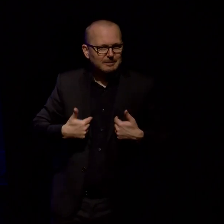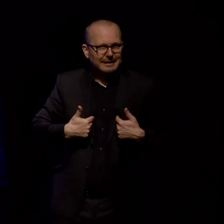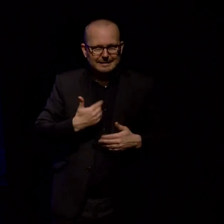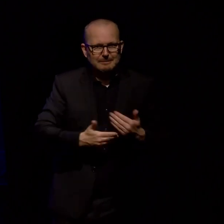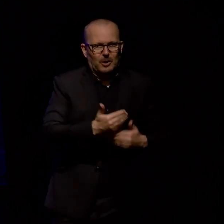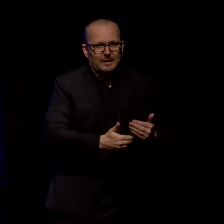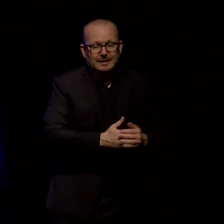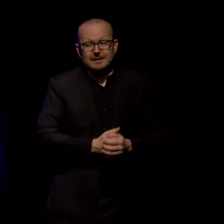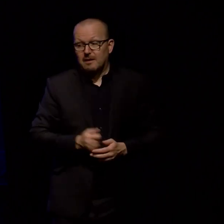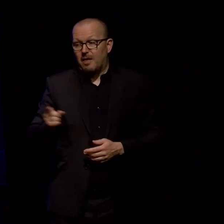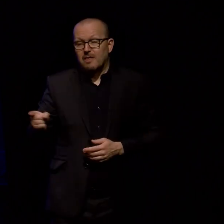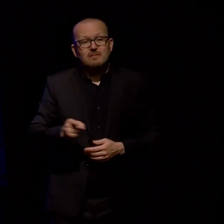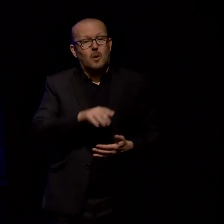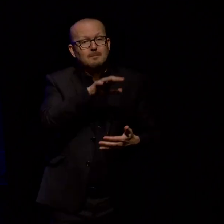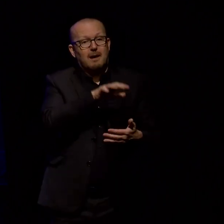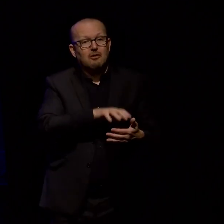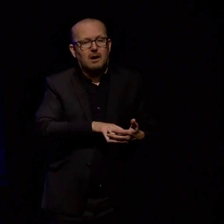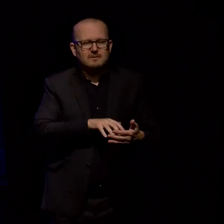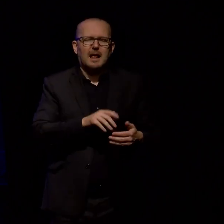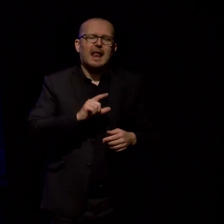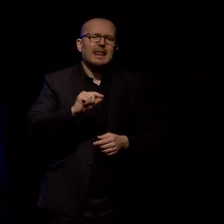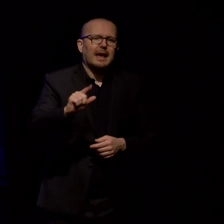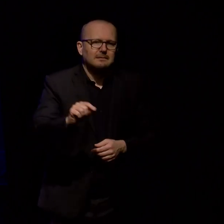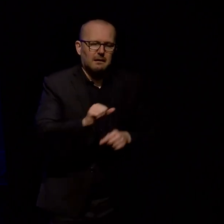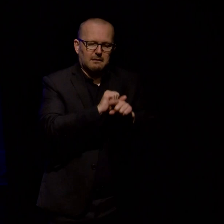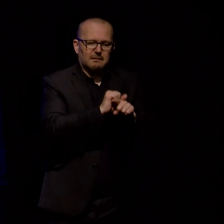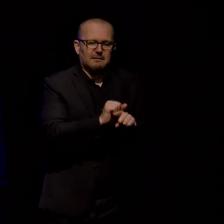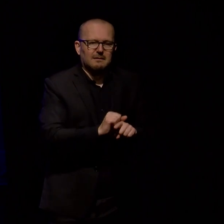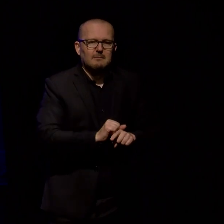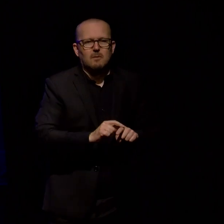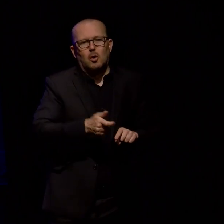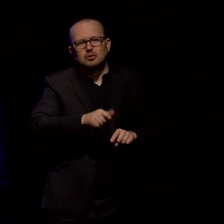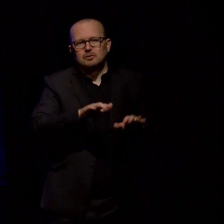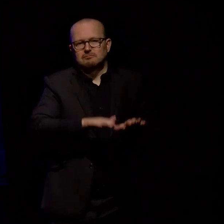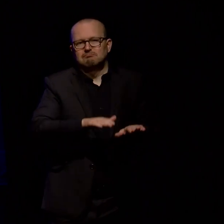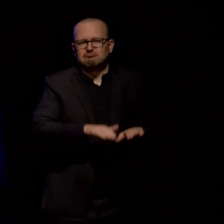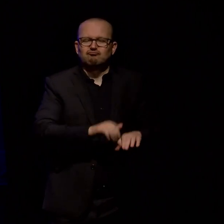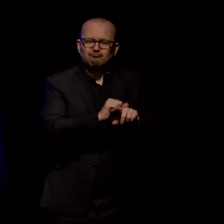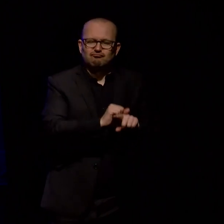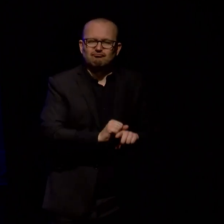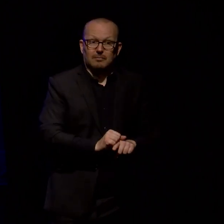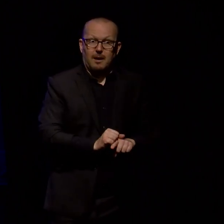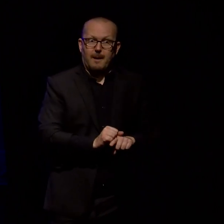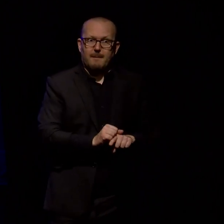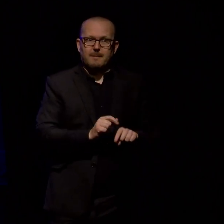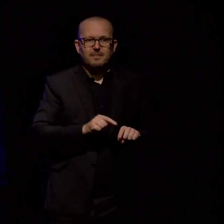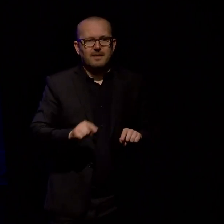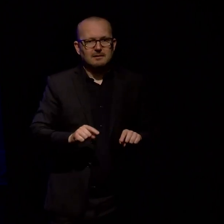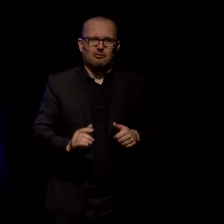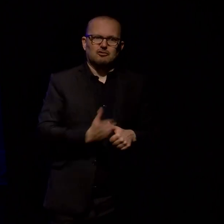I eventually rewrote those paragraphs to better sit with the tone of the rest of the book but the spirit of those original words is still there.